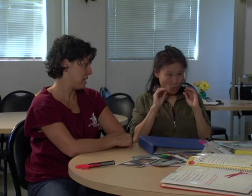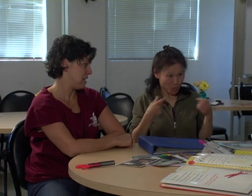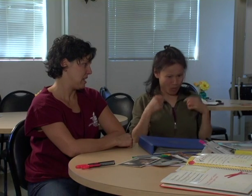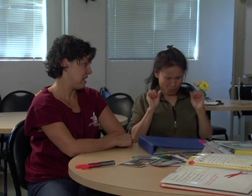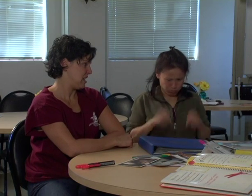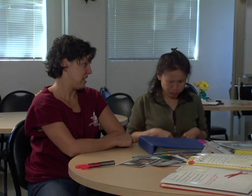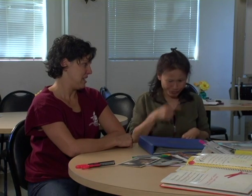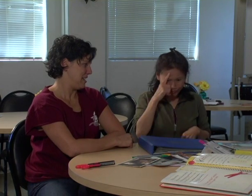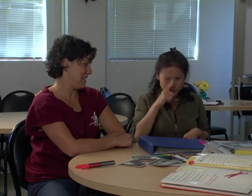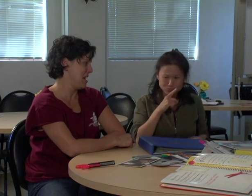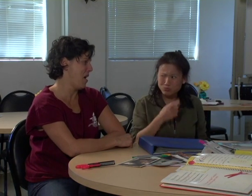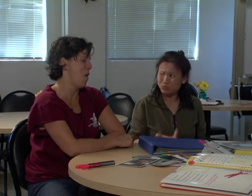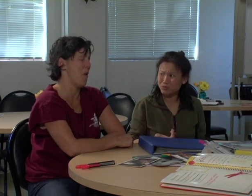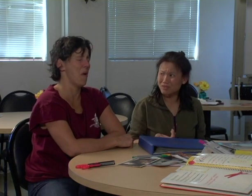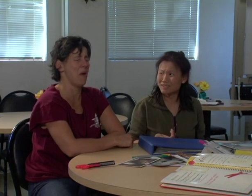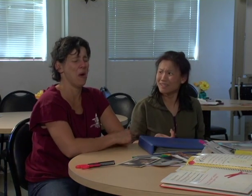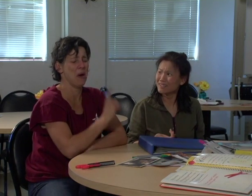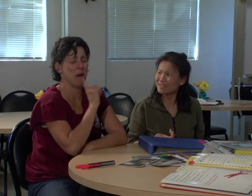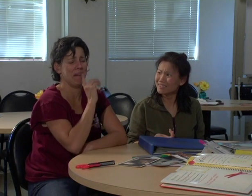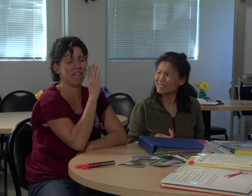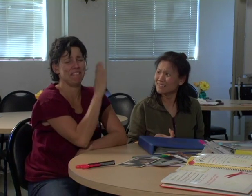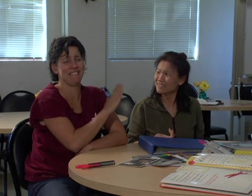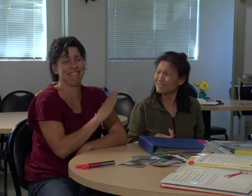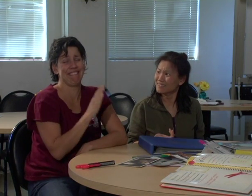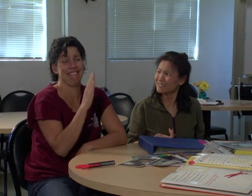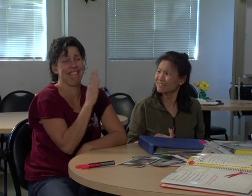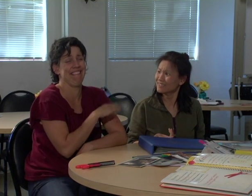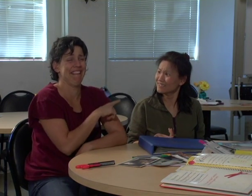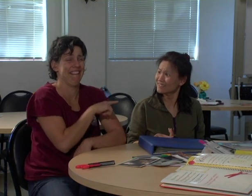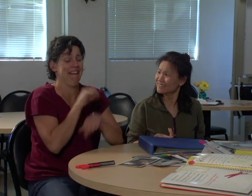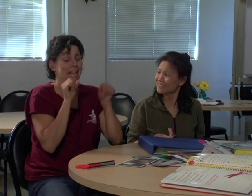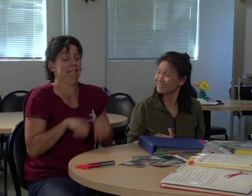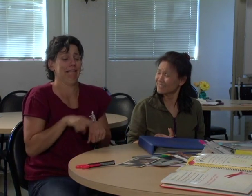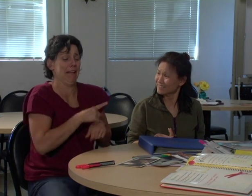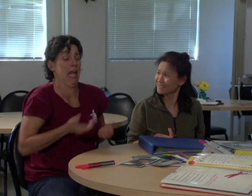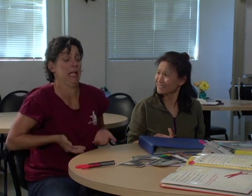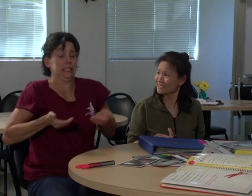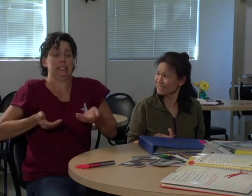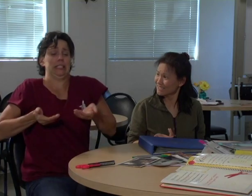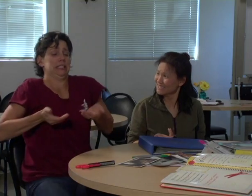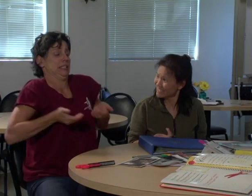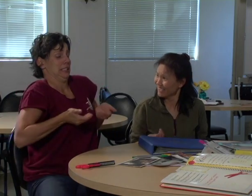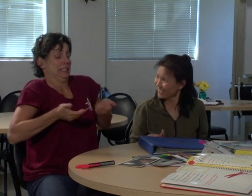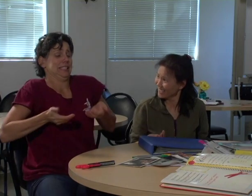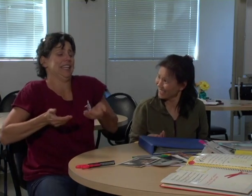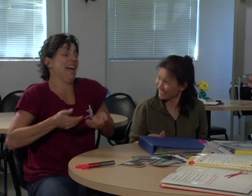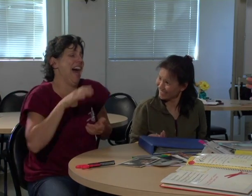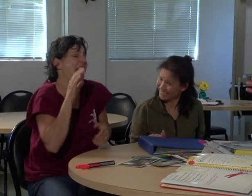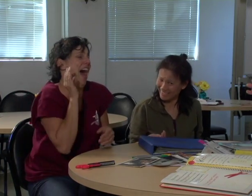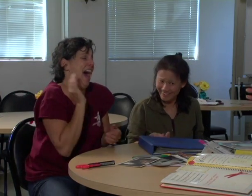sag without my underwire bra. Oh, you poor thing. Then you'll have to walk around carrying them.